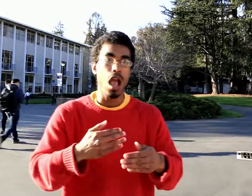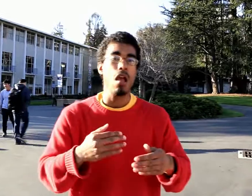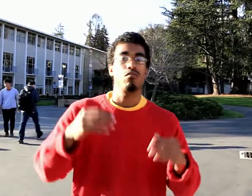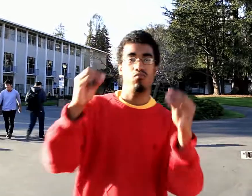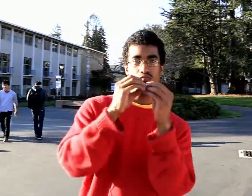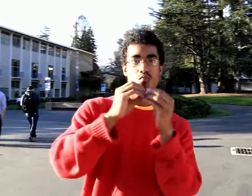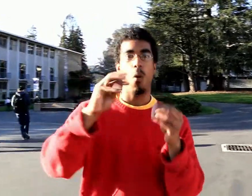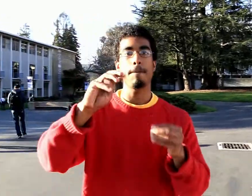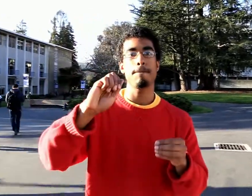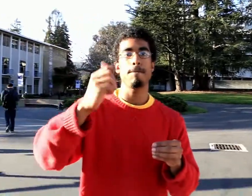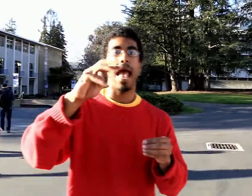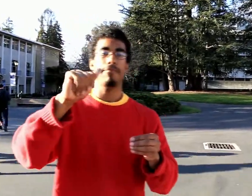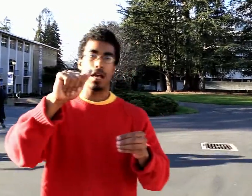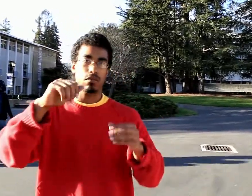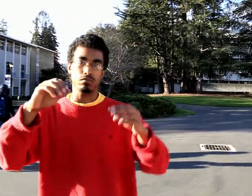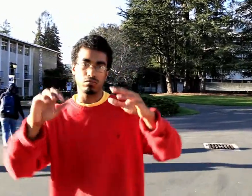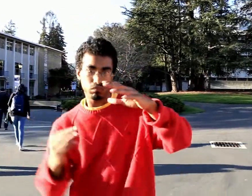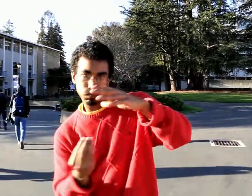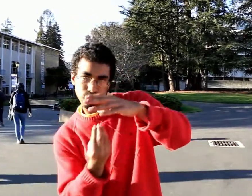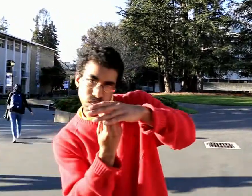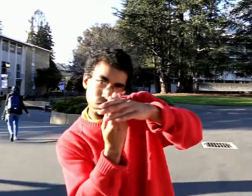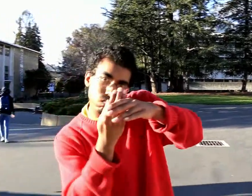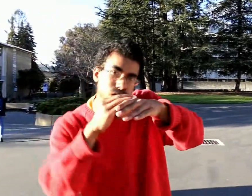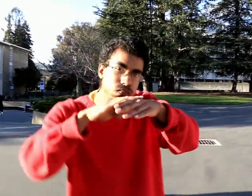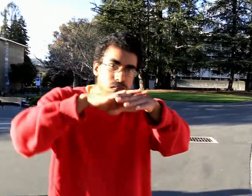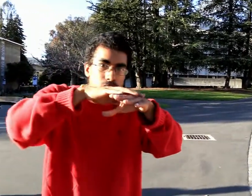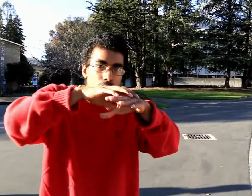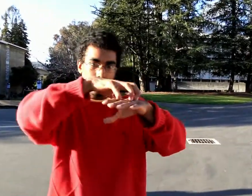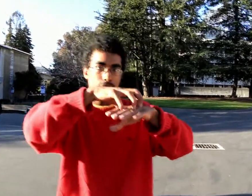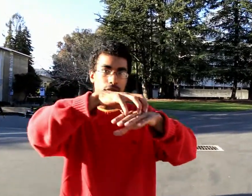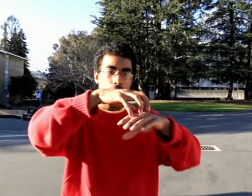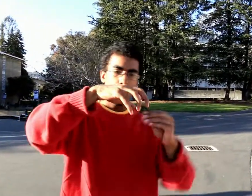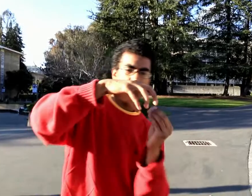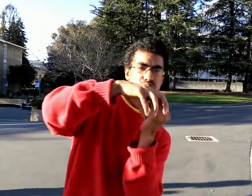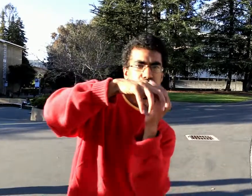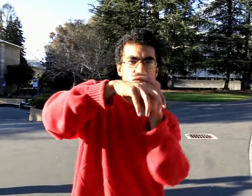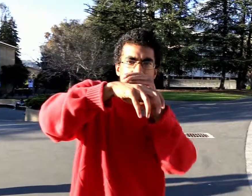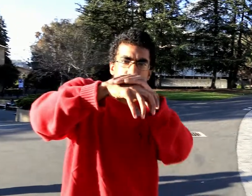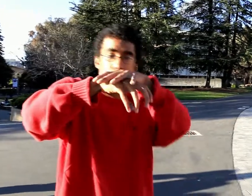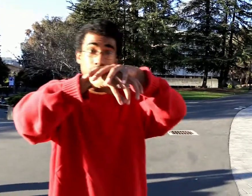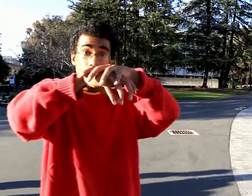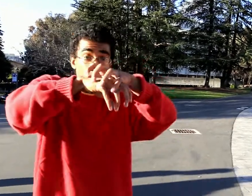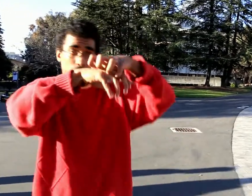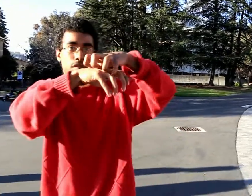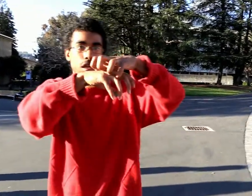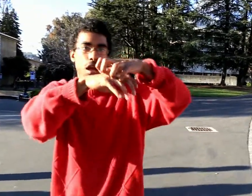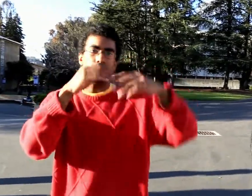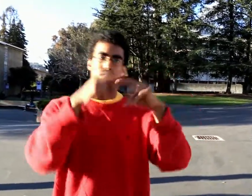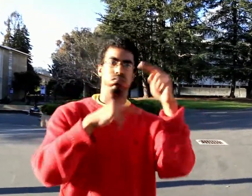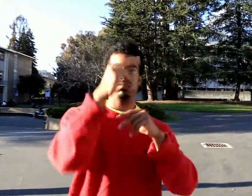more magma comes up out of the ground. And it solidifies too. And then more and more. And they build